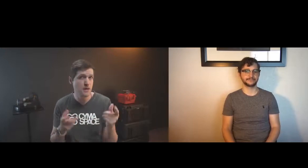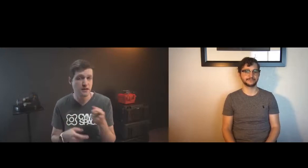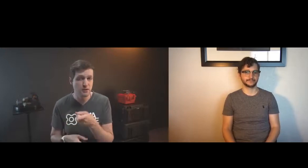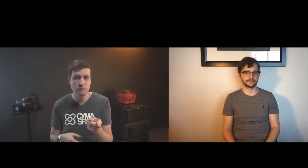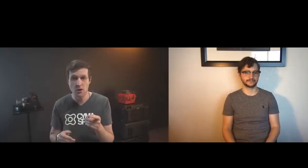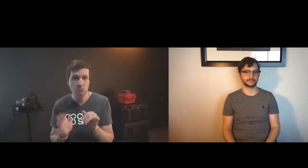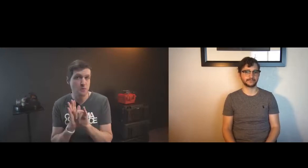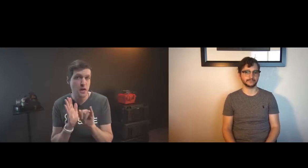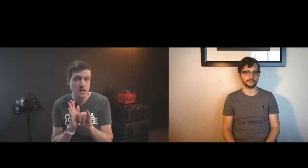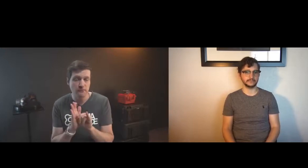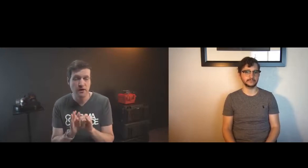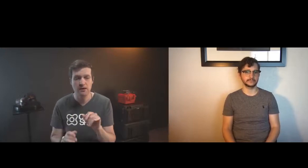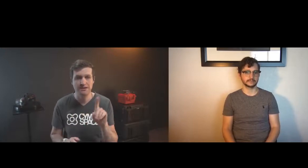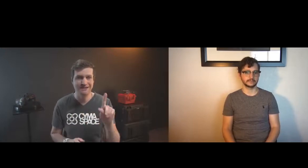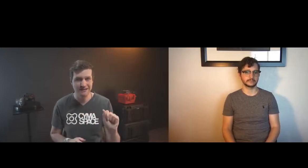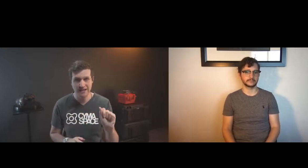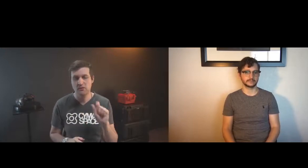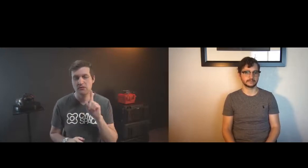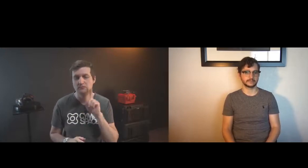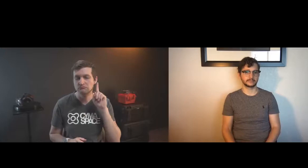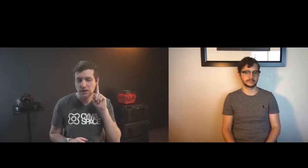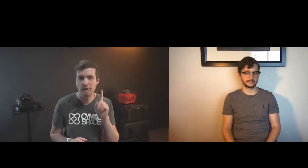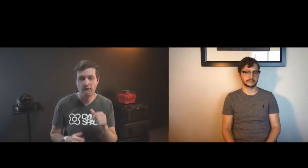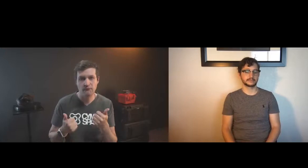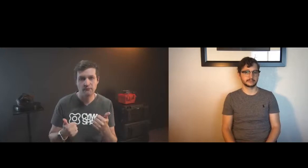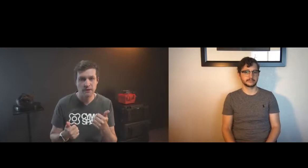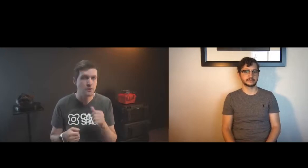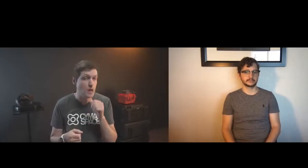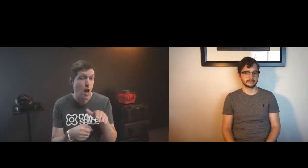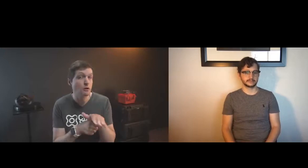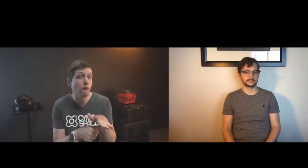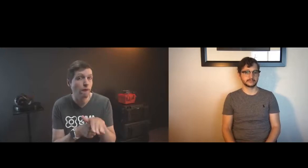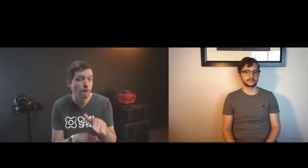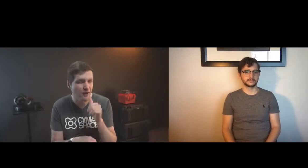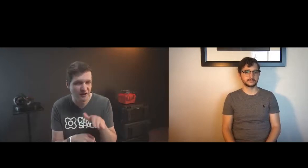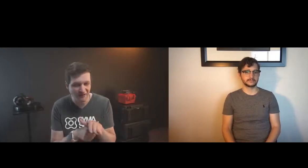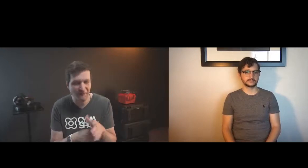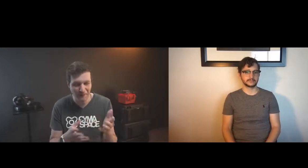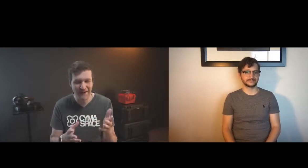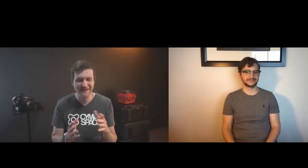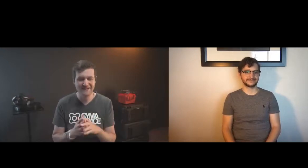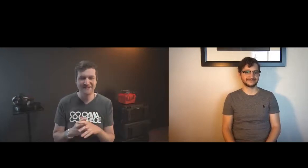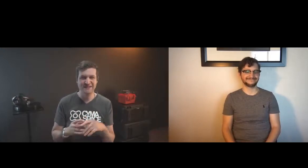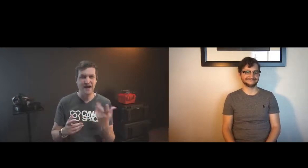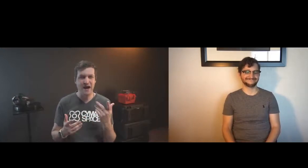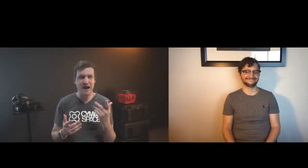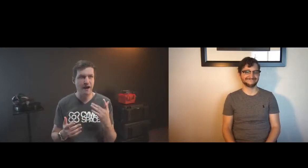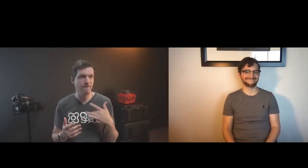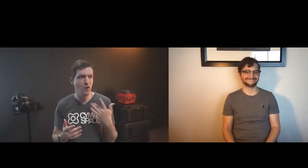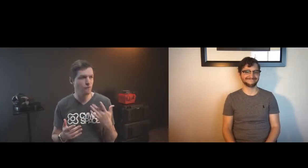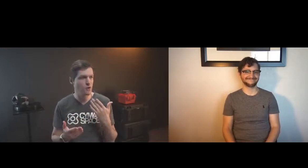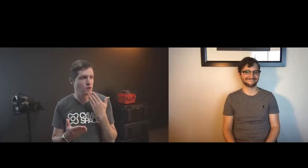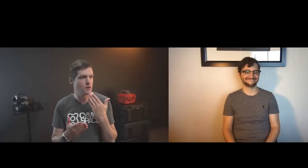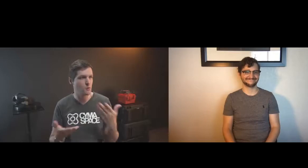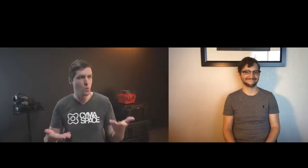attend and many of them i identify as deaf or disabled and there aren't enough of those